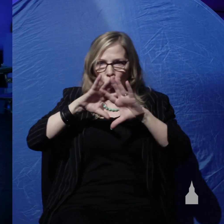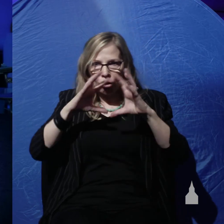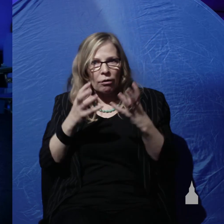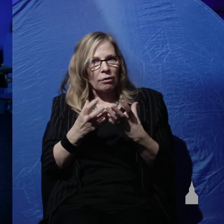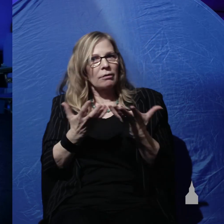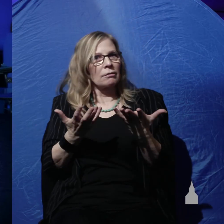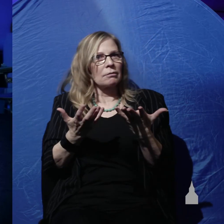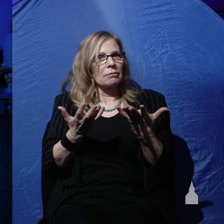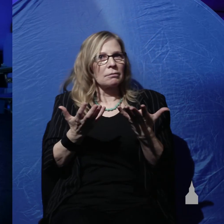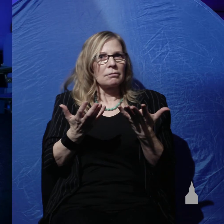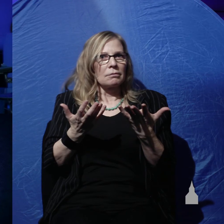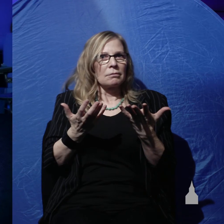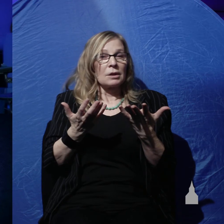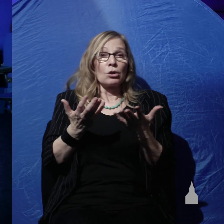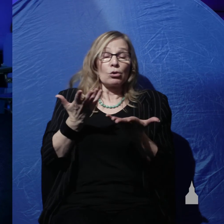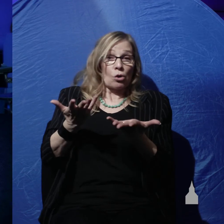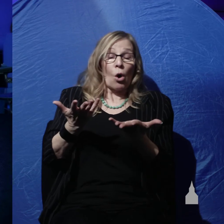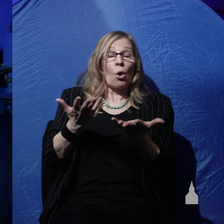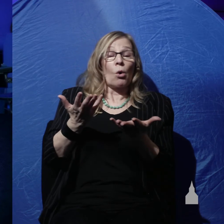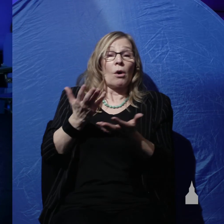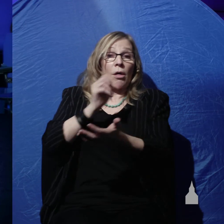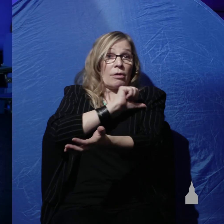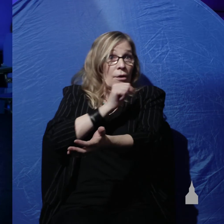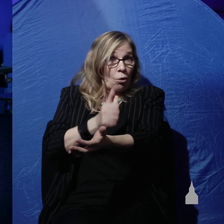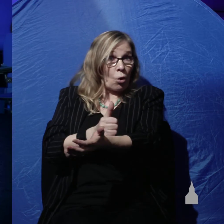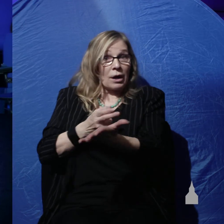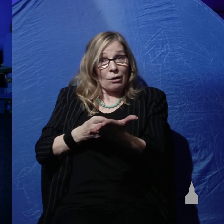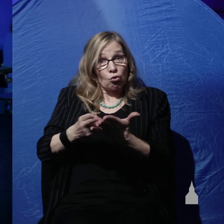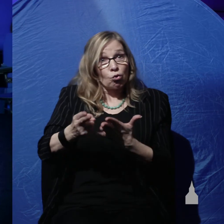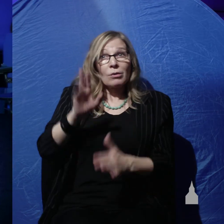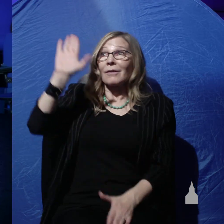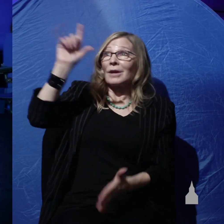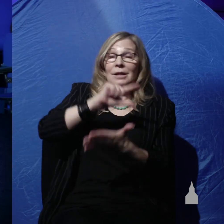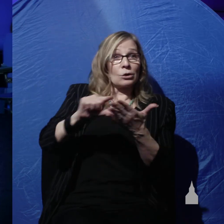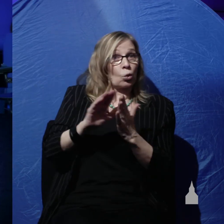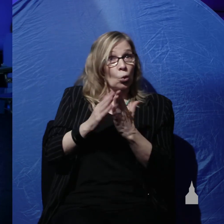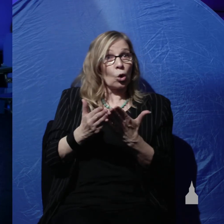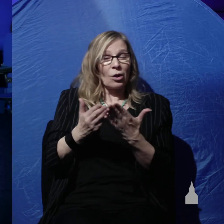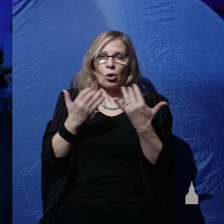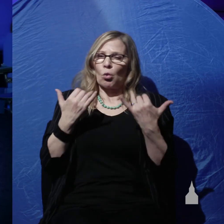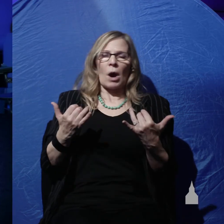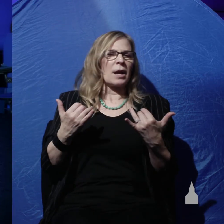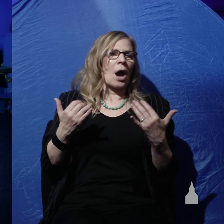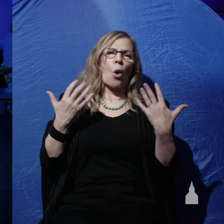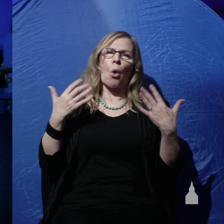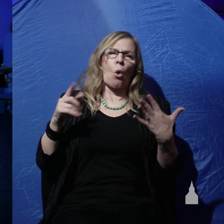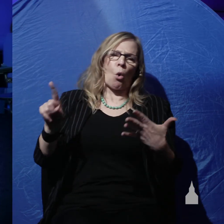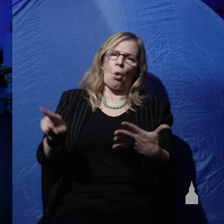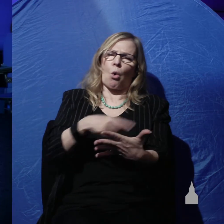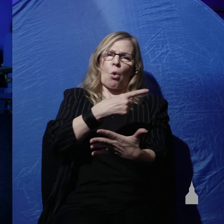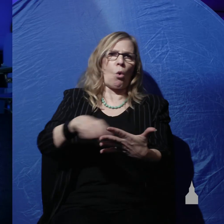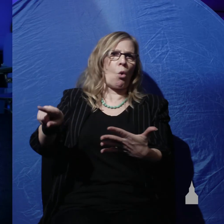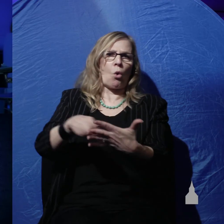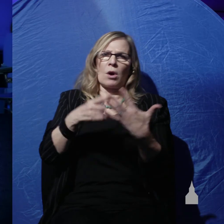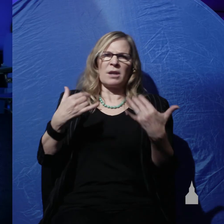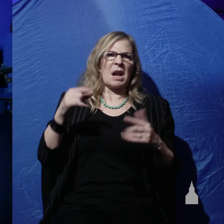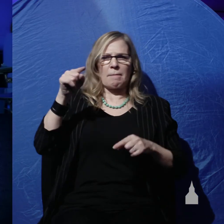and the authority and truth of the word of God is under massive assault today in our culture